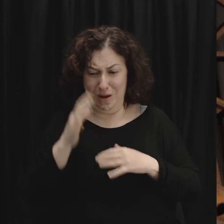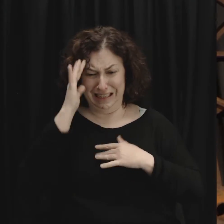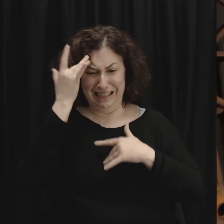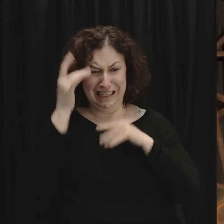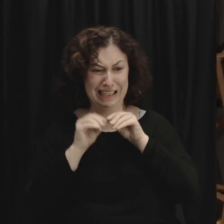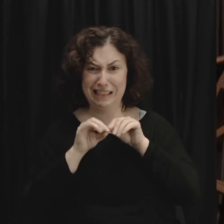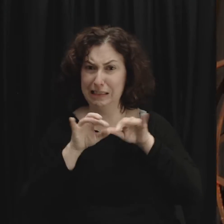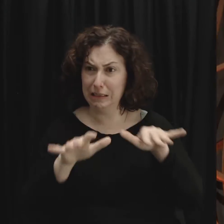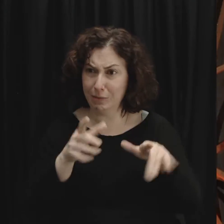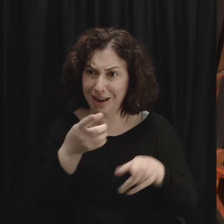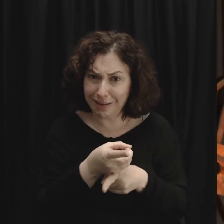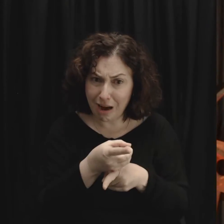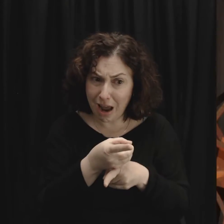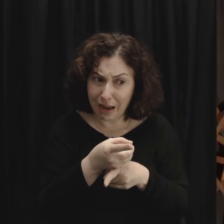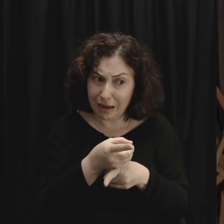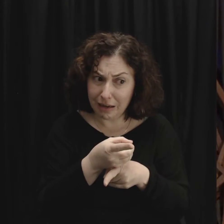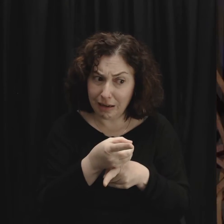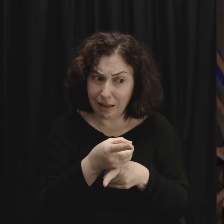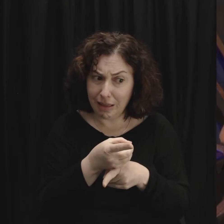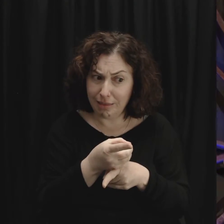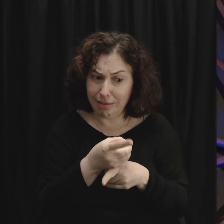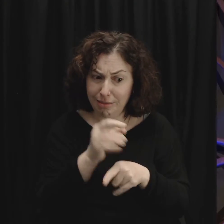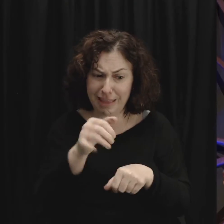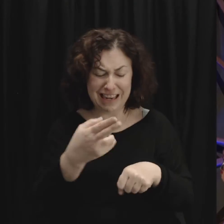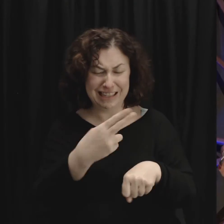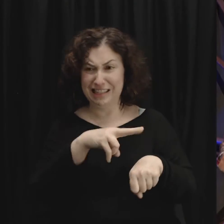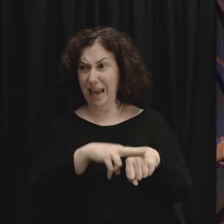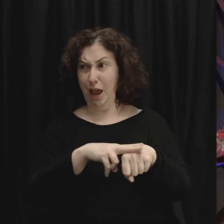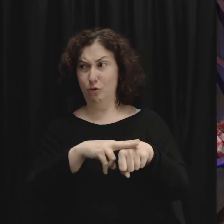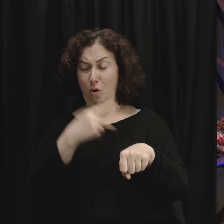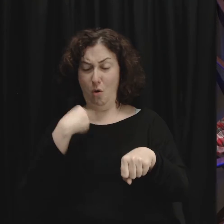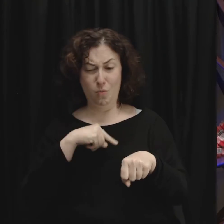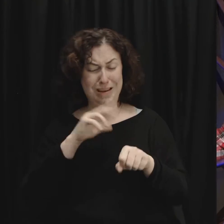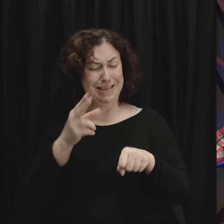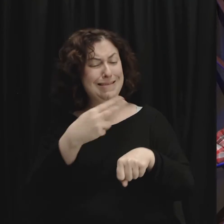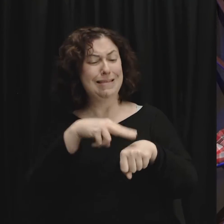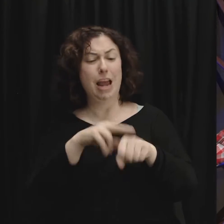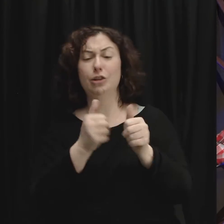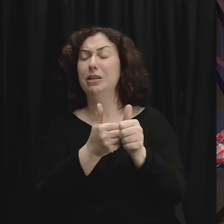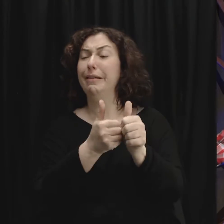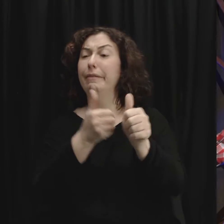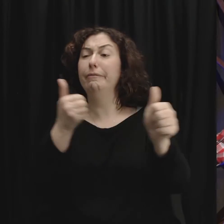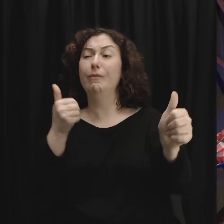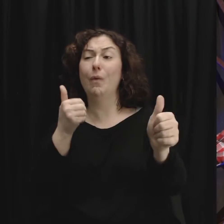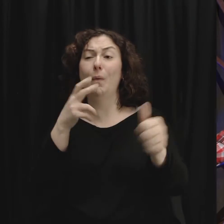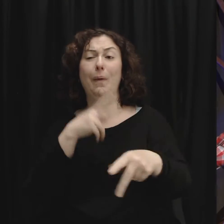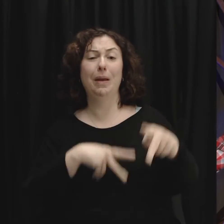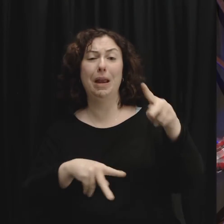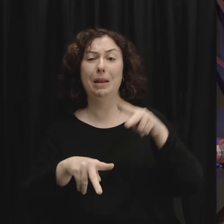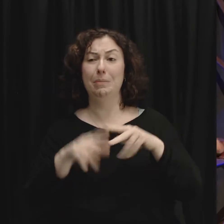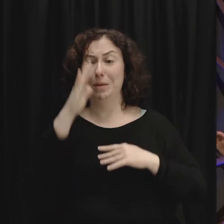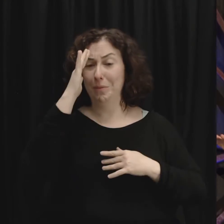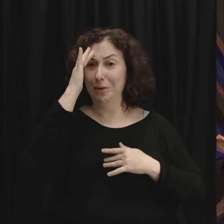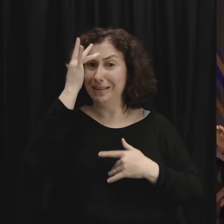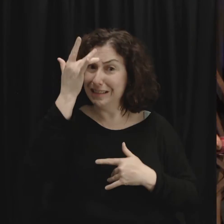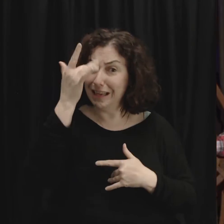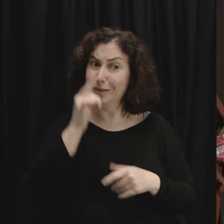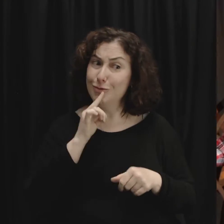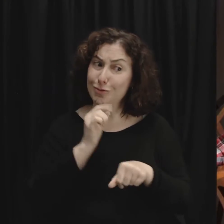make, is that we naturally avoid sick people. It's just the truth. We naturally tend to